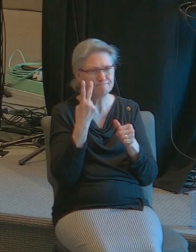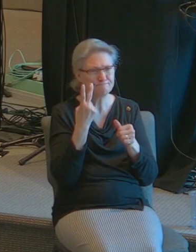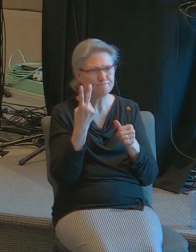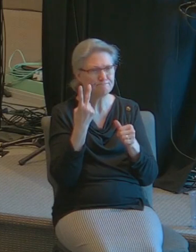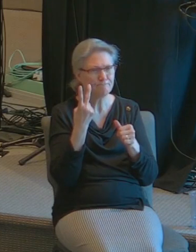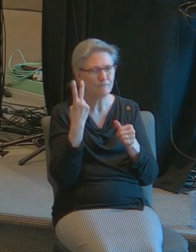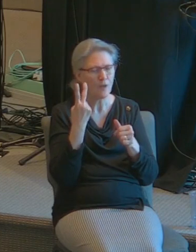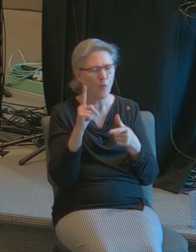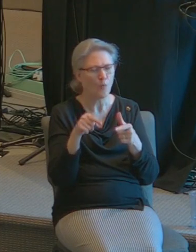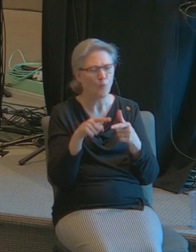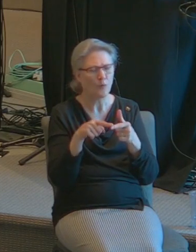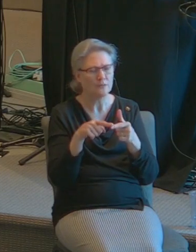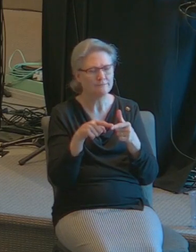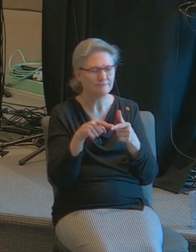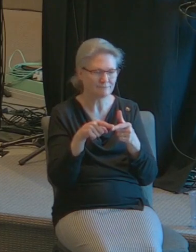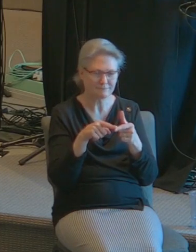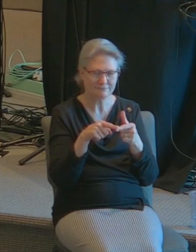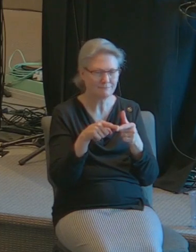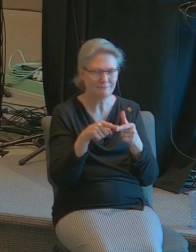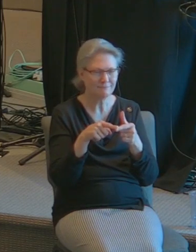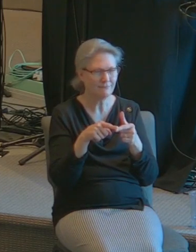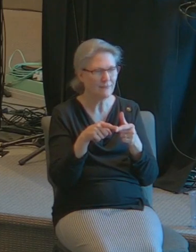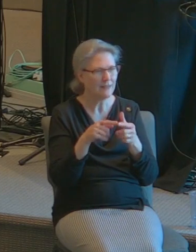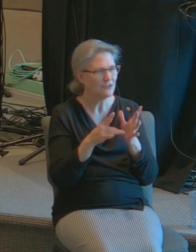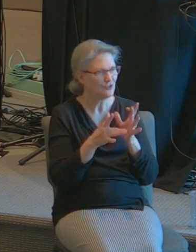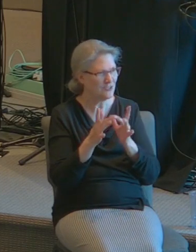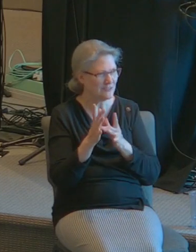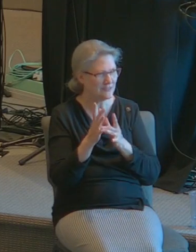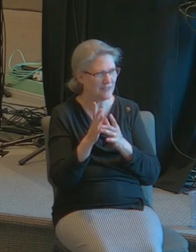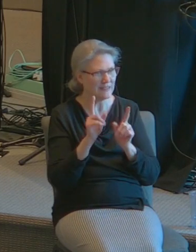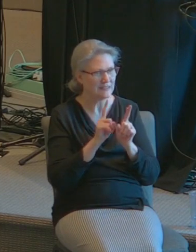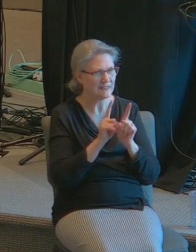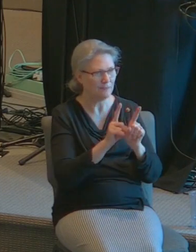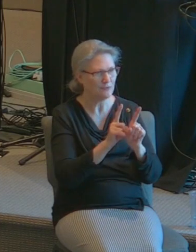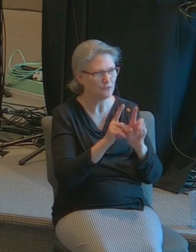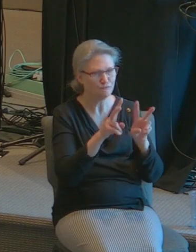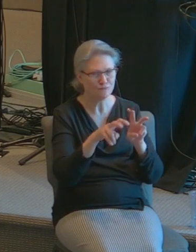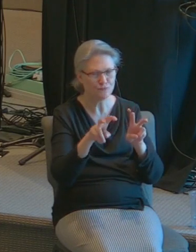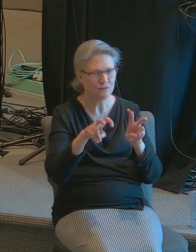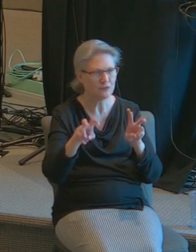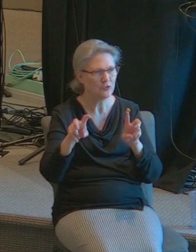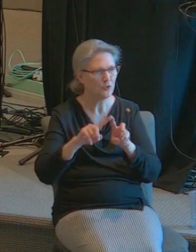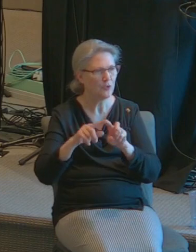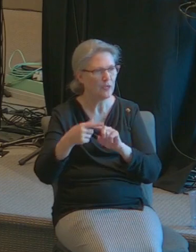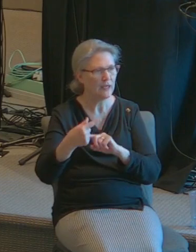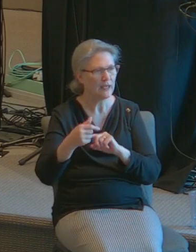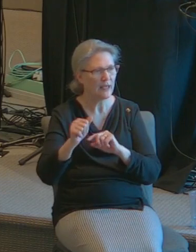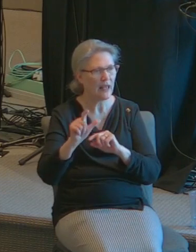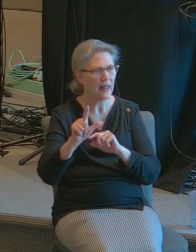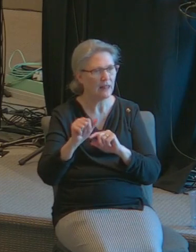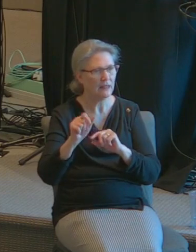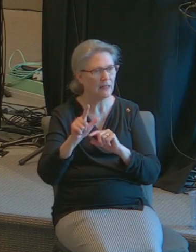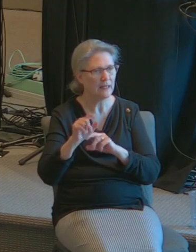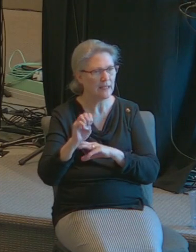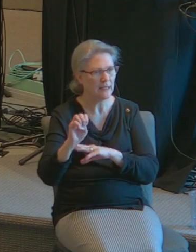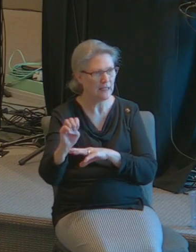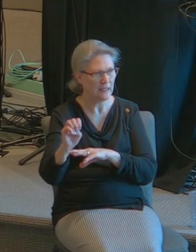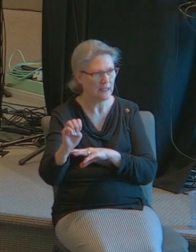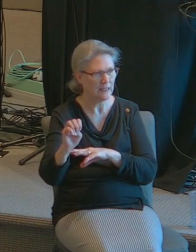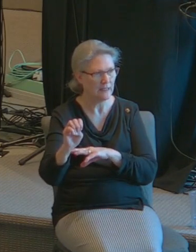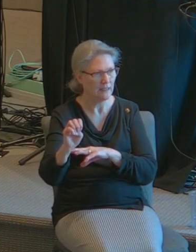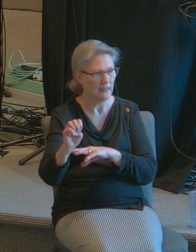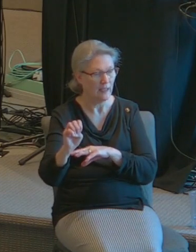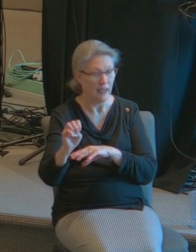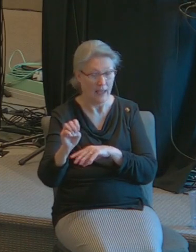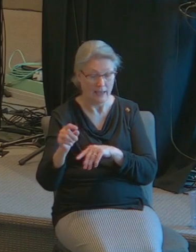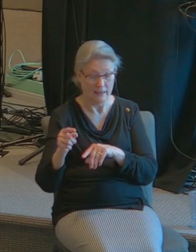when Jesus and the disciples were on their way to Galilee and the Bible says they must